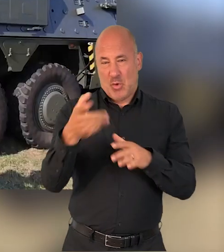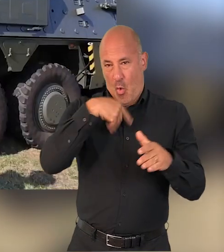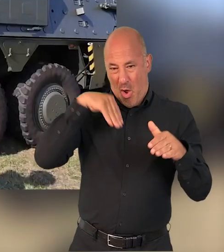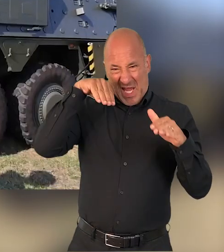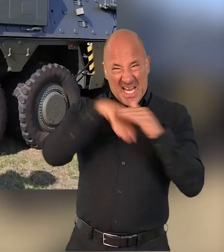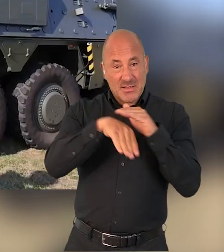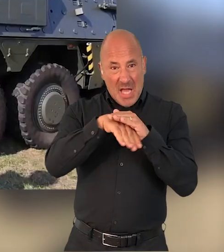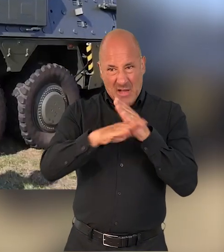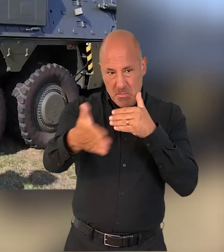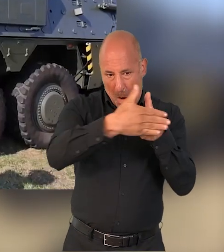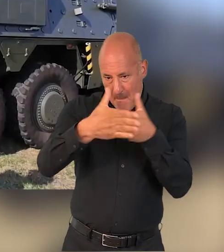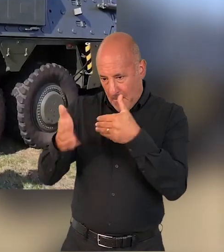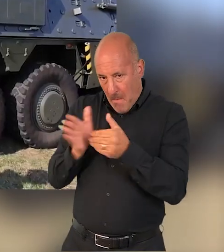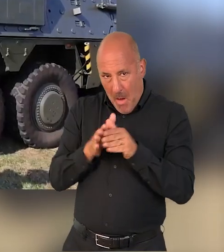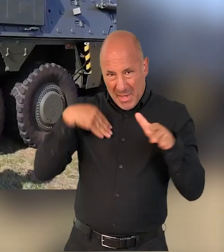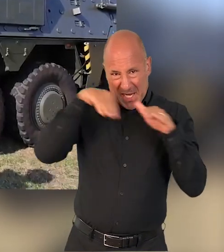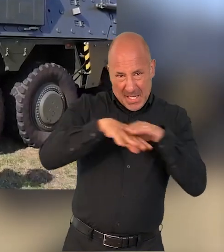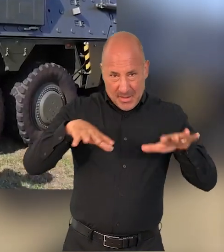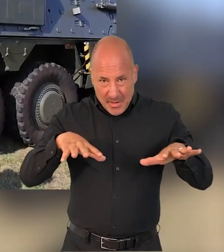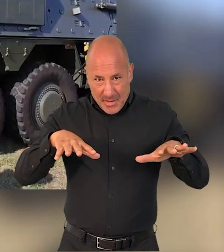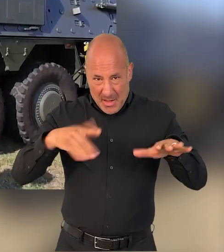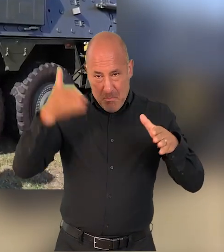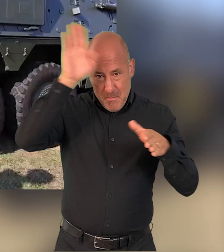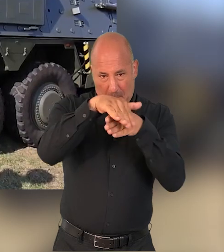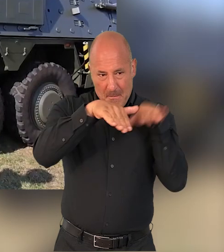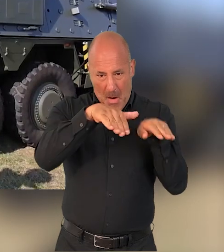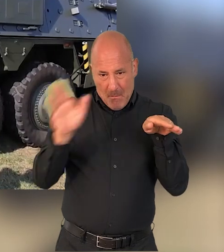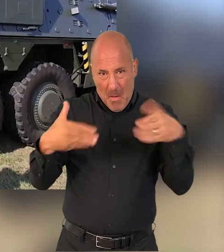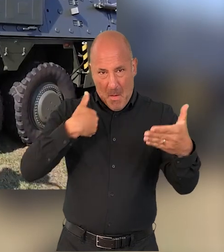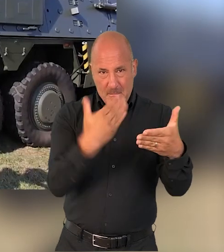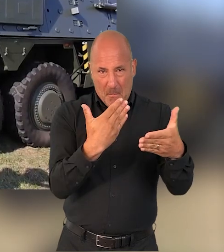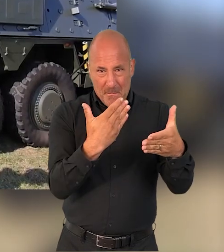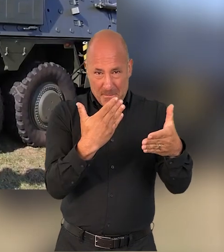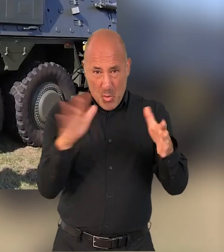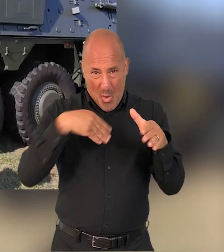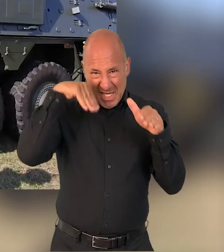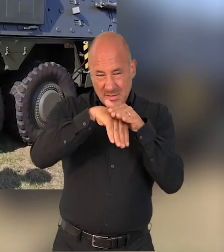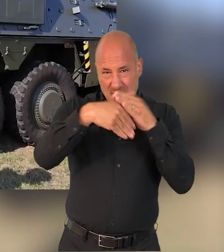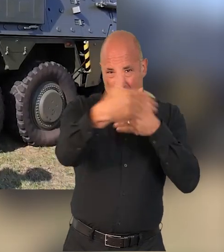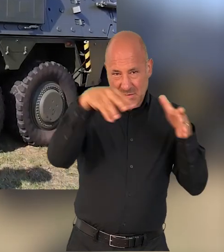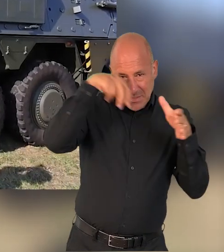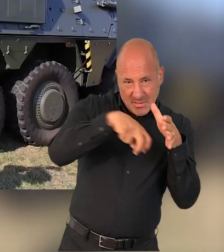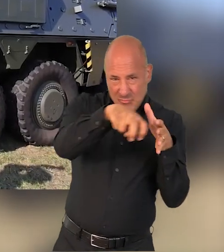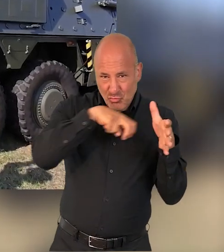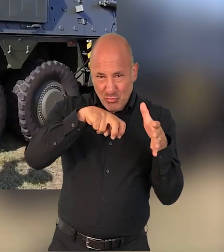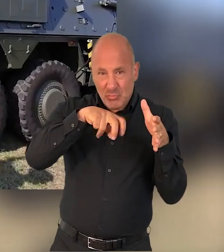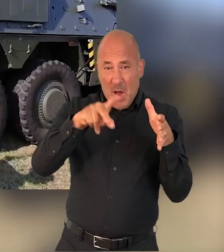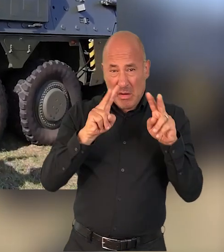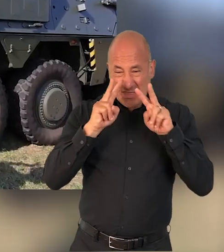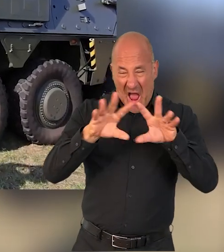fully what we call closed down inside the vehicle. All of the hatches are closed and everyone's inside this metal box, but they can see everything that they need to